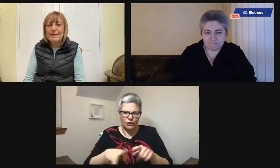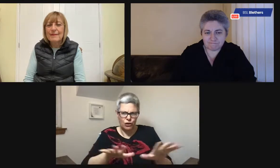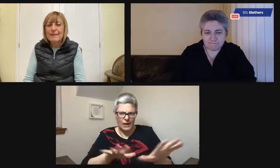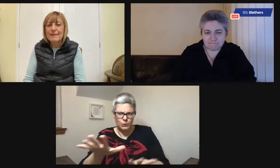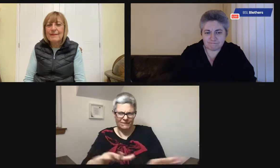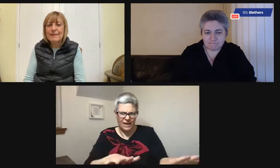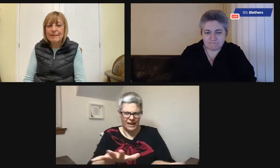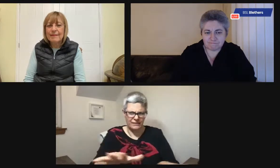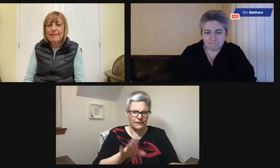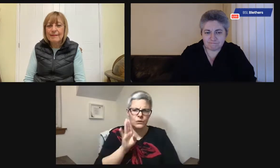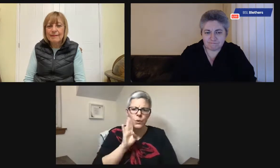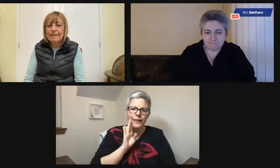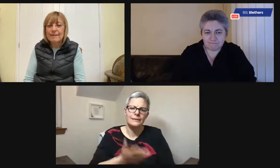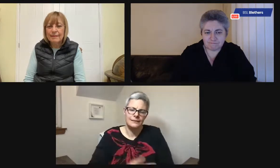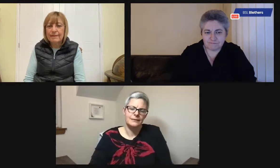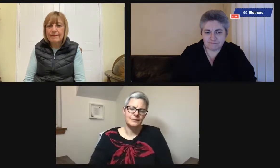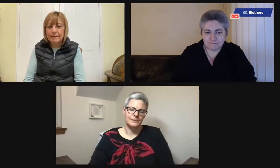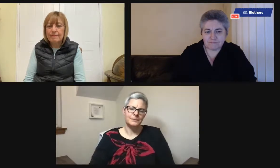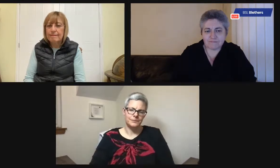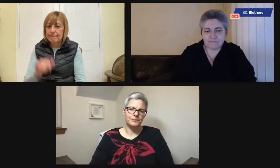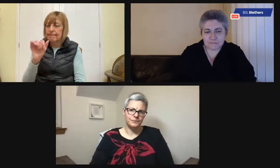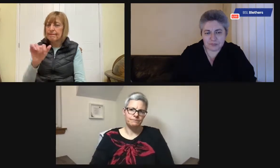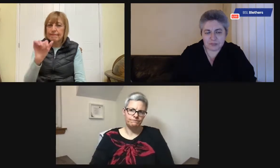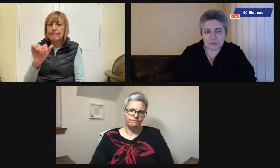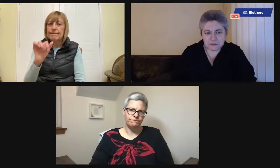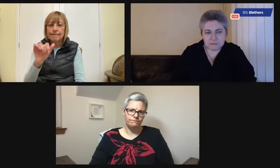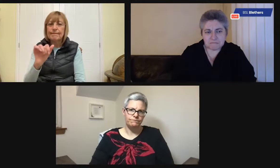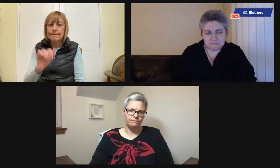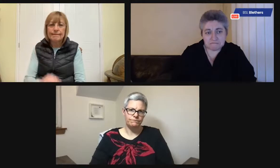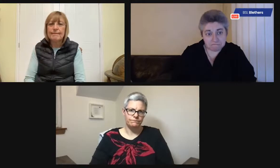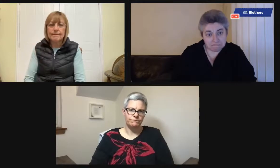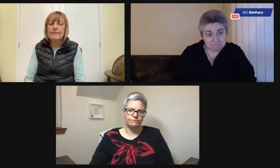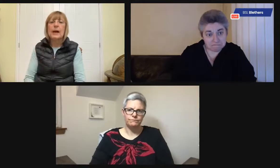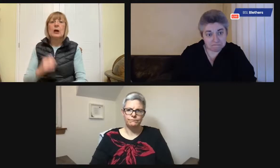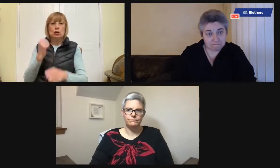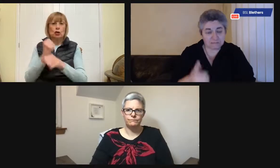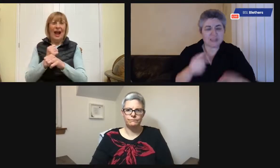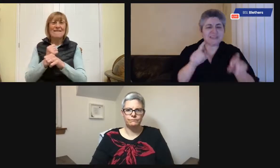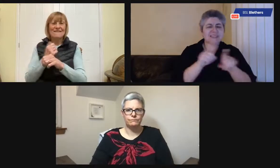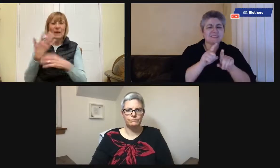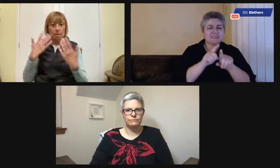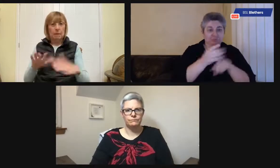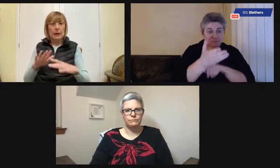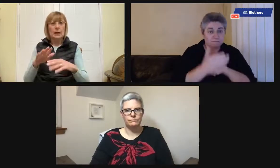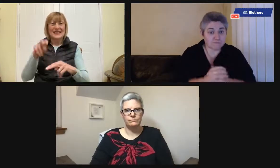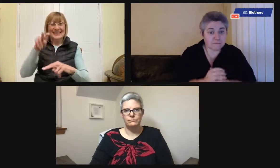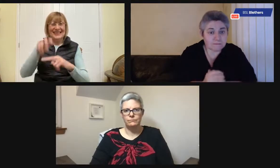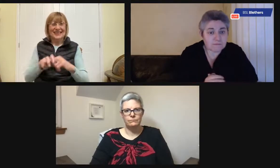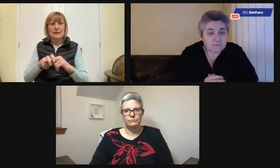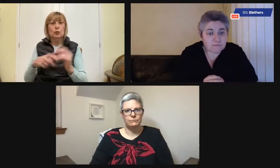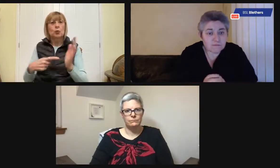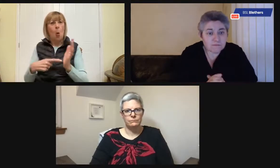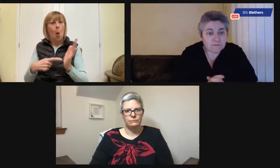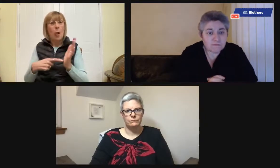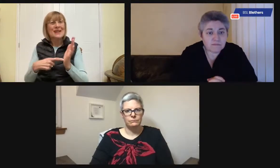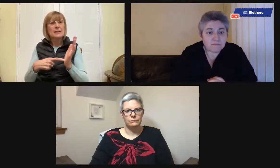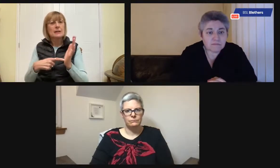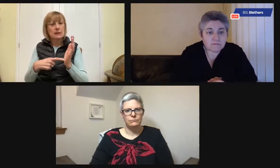make it more comfortable and it easy, rather than trying to find where the toilet is. And yeah, Jeff